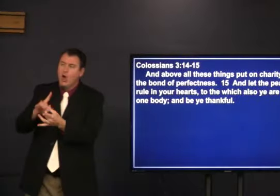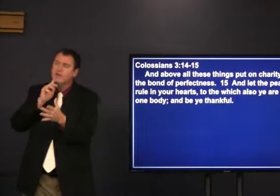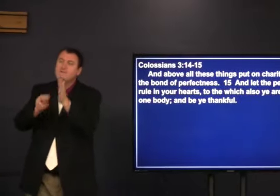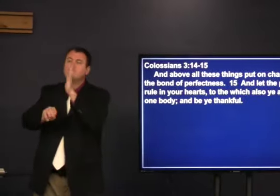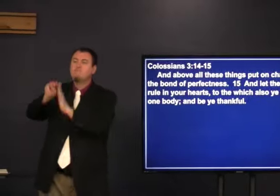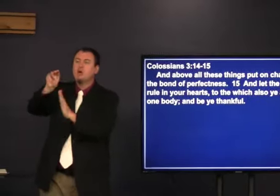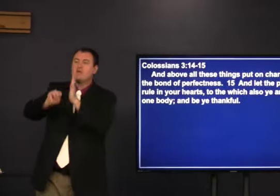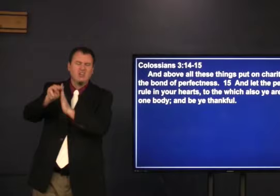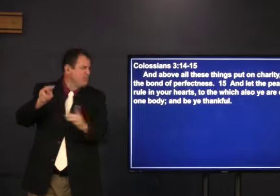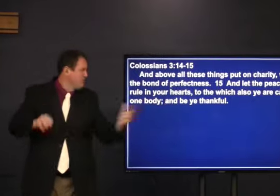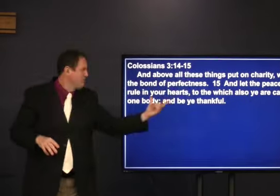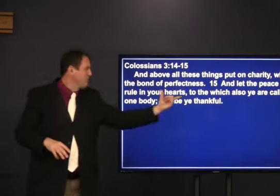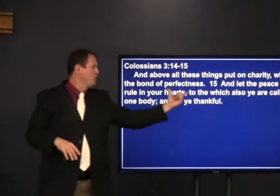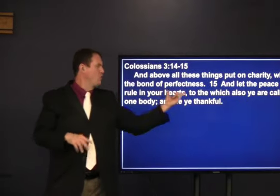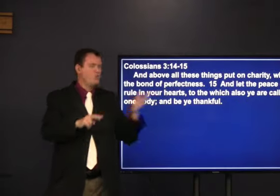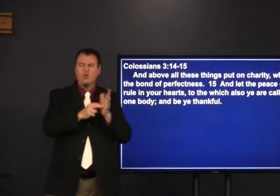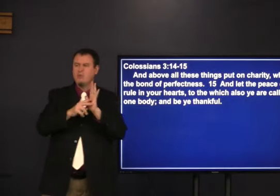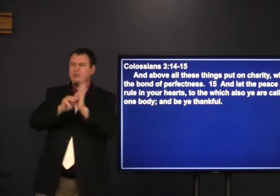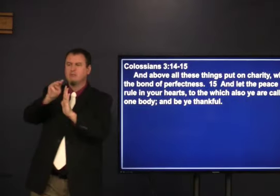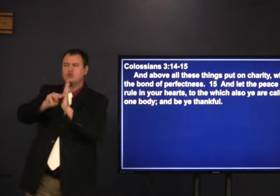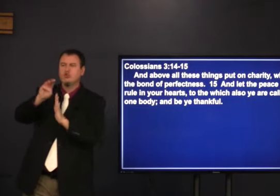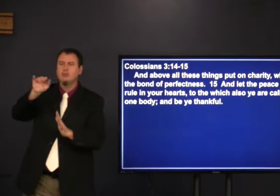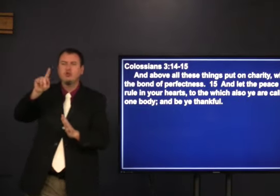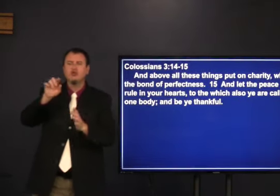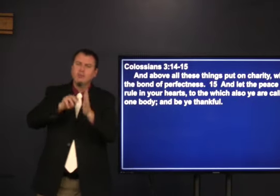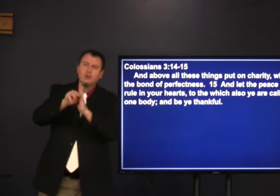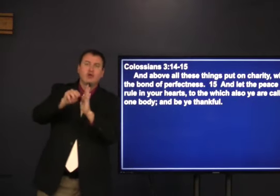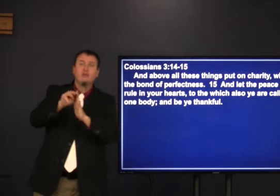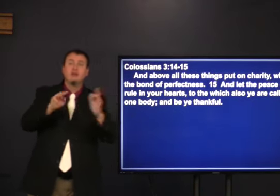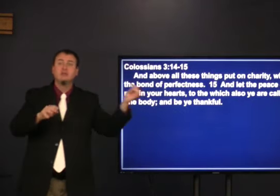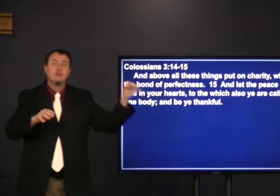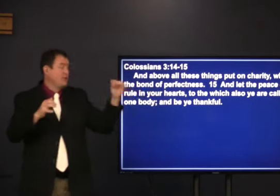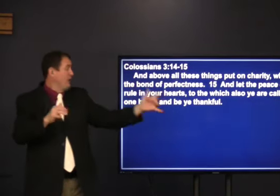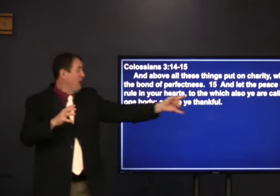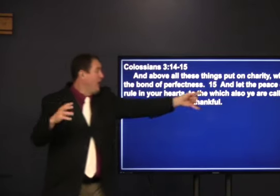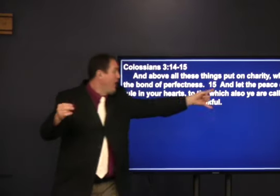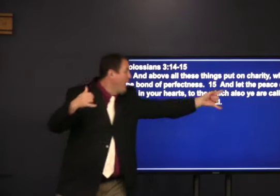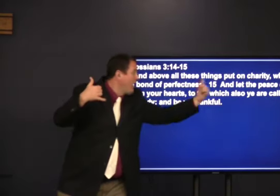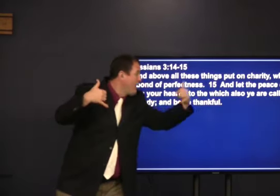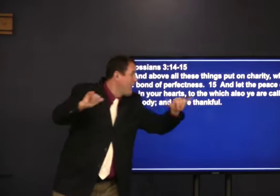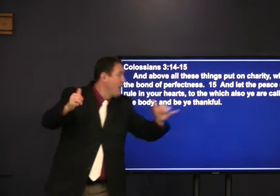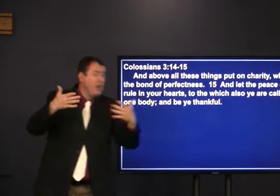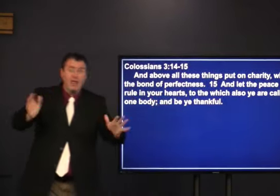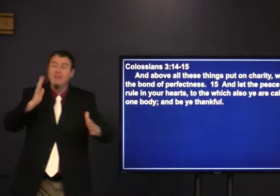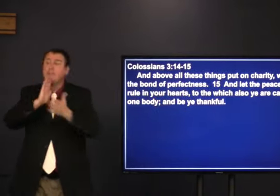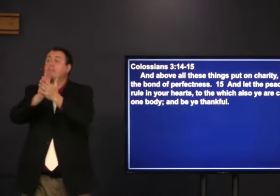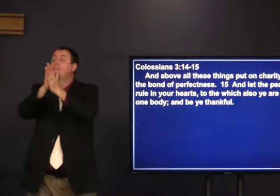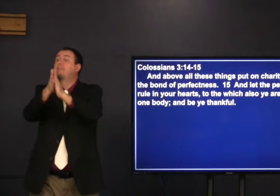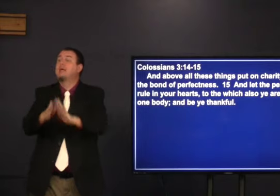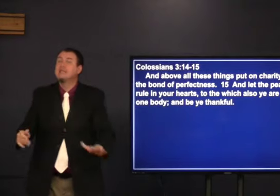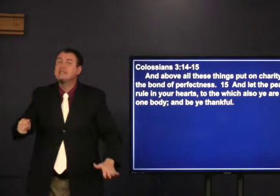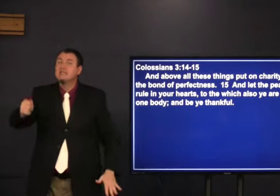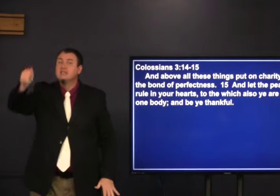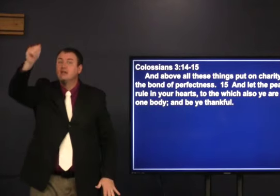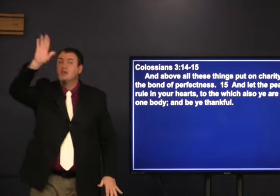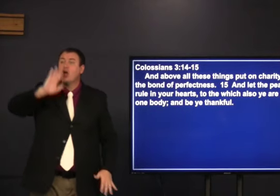which is the bond of perfect perfectness now what does this mean maturity and let the peace of God